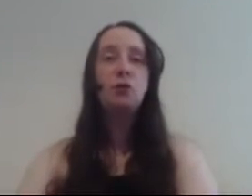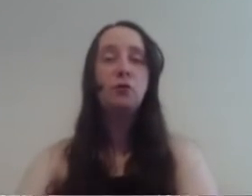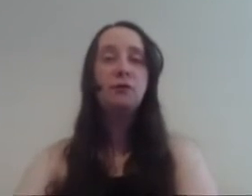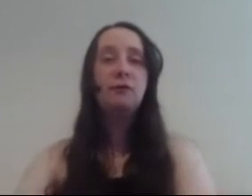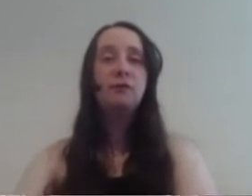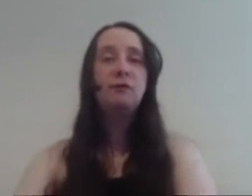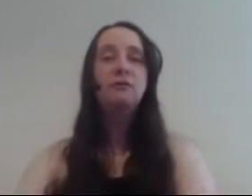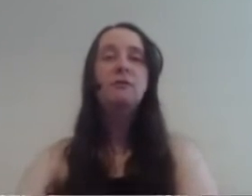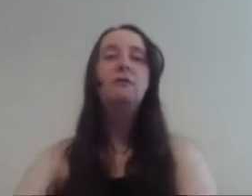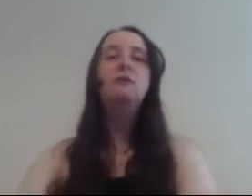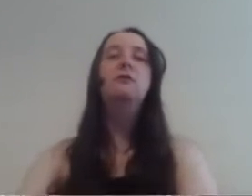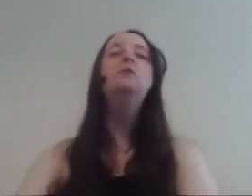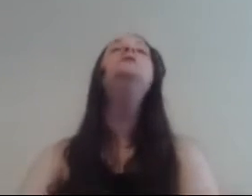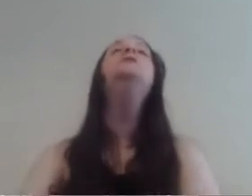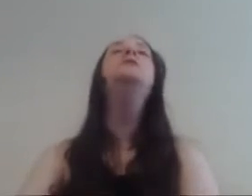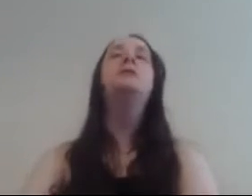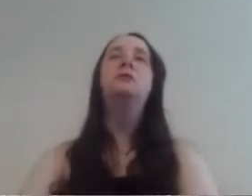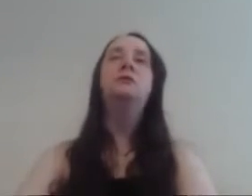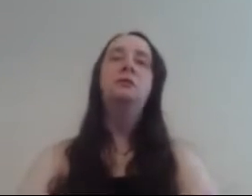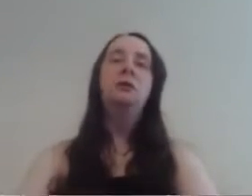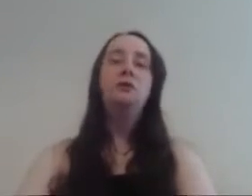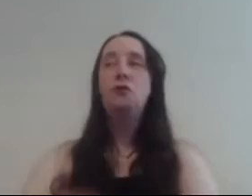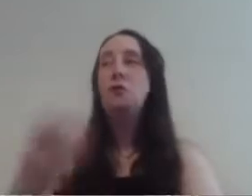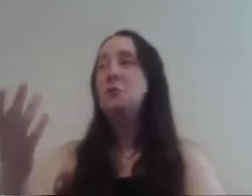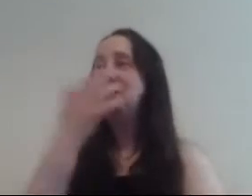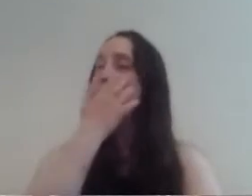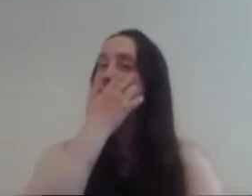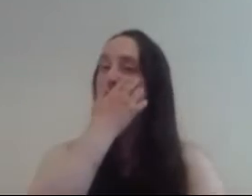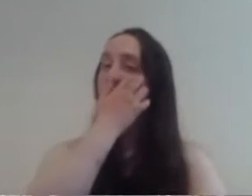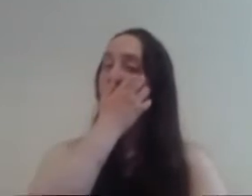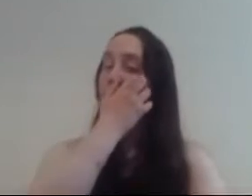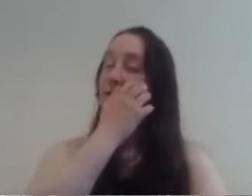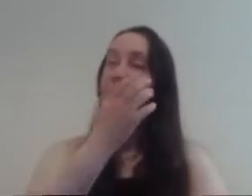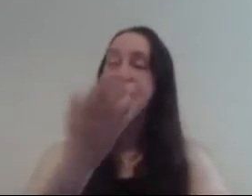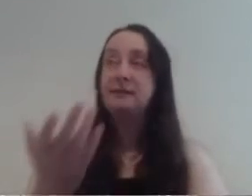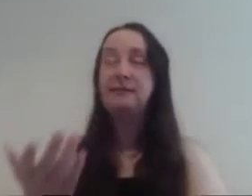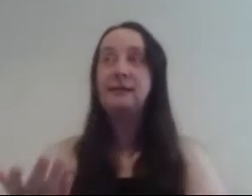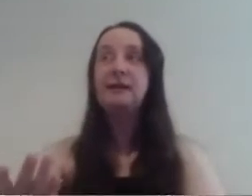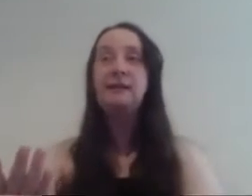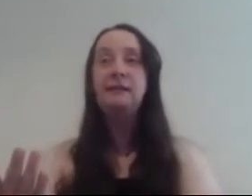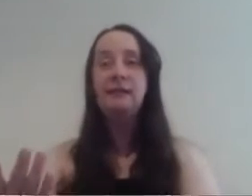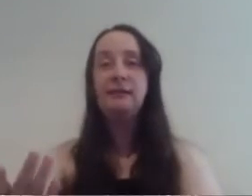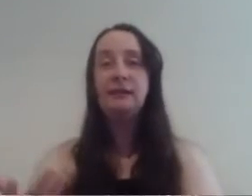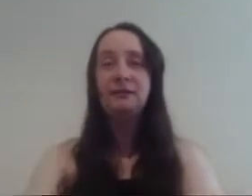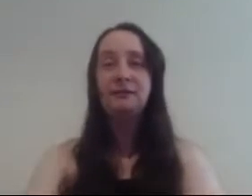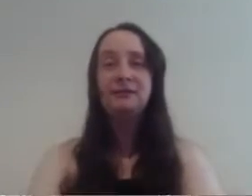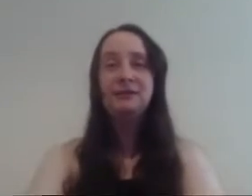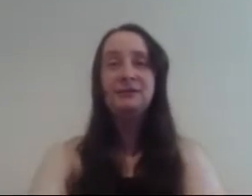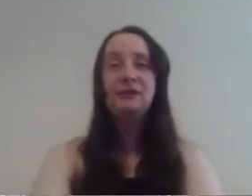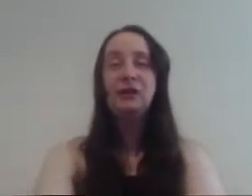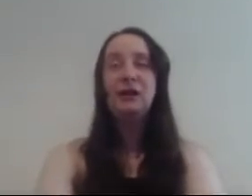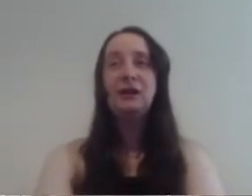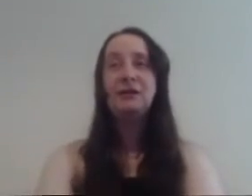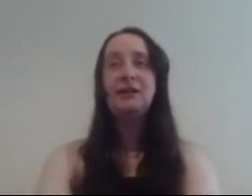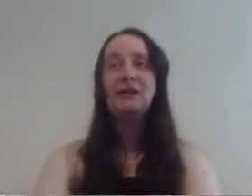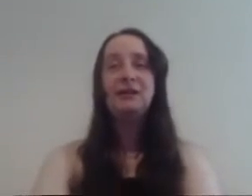out so now he was in New York he started dying and he thing he had a heart attack